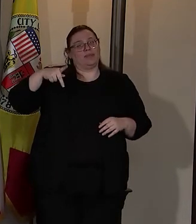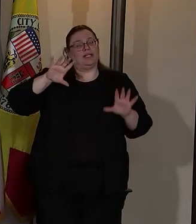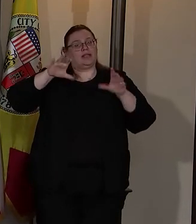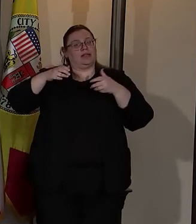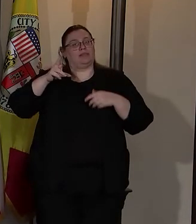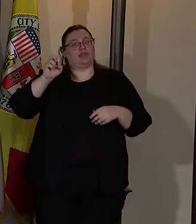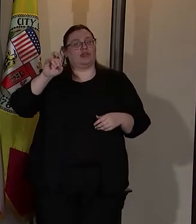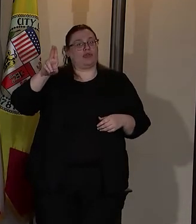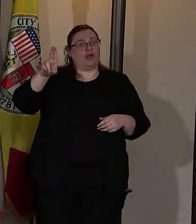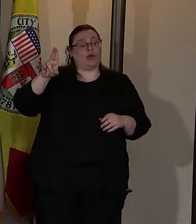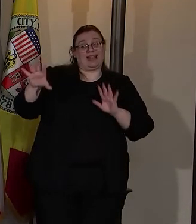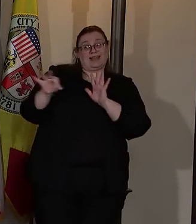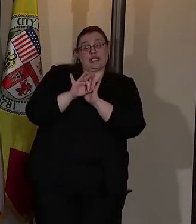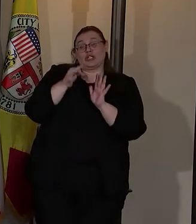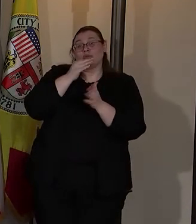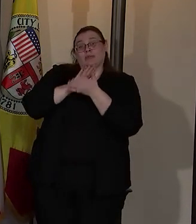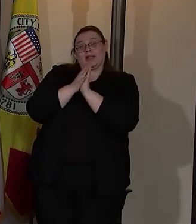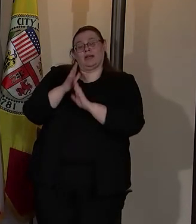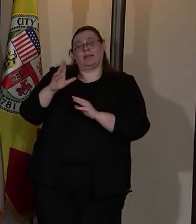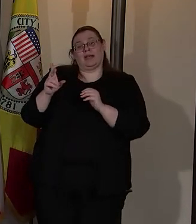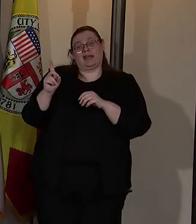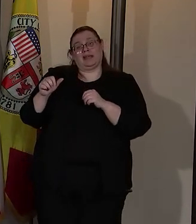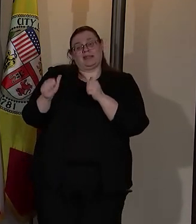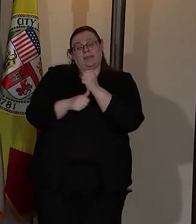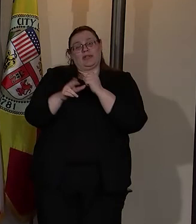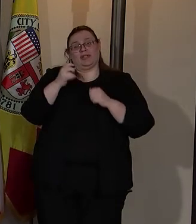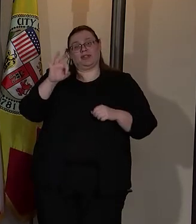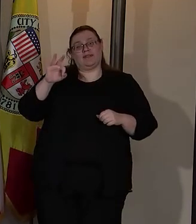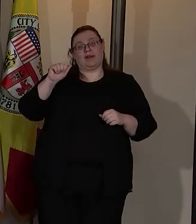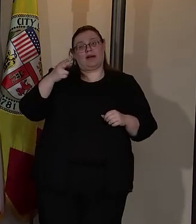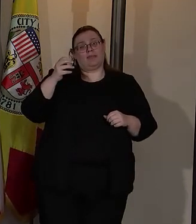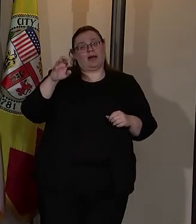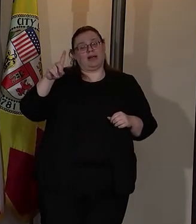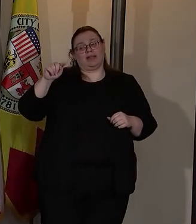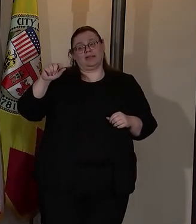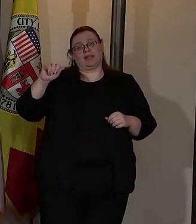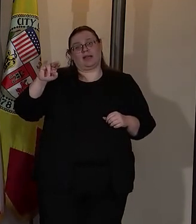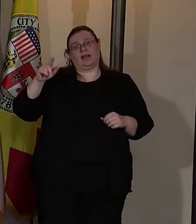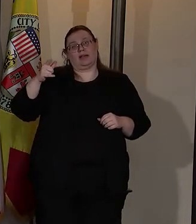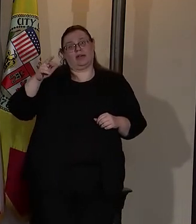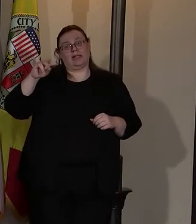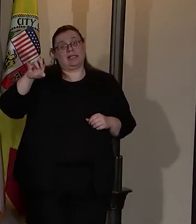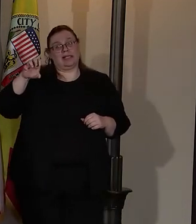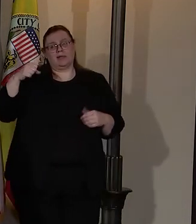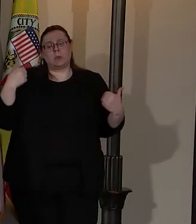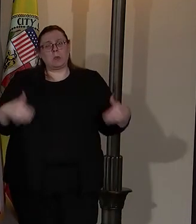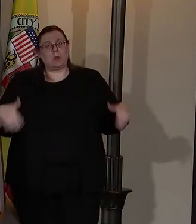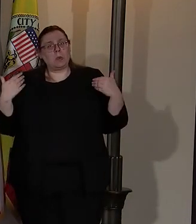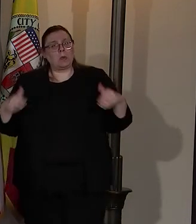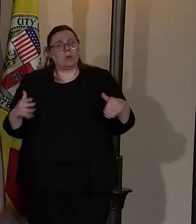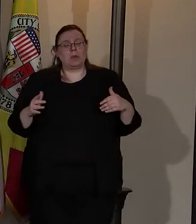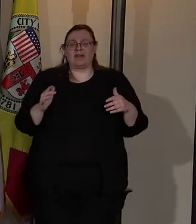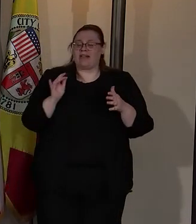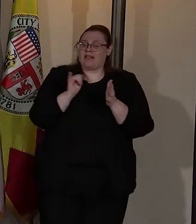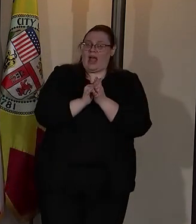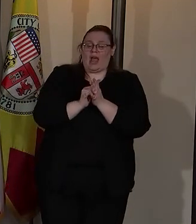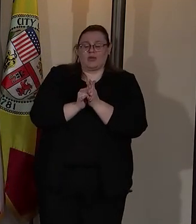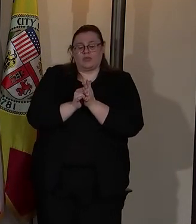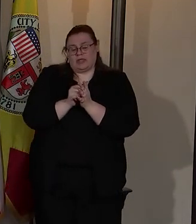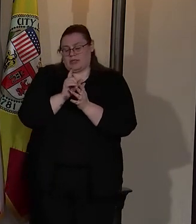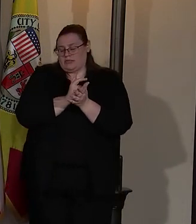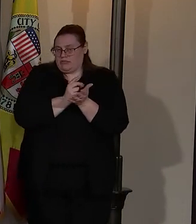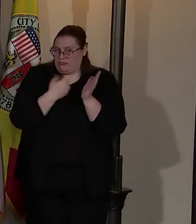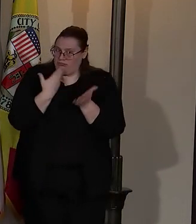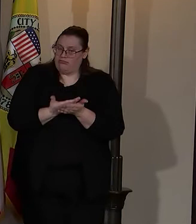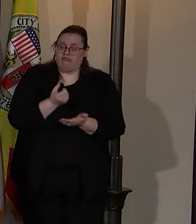selecting soon-to-be Deputy Chief Amada Tengarides was truly a vote and an understanding